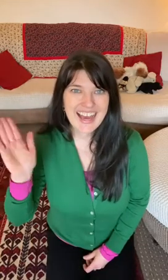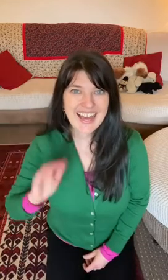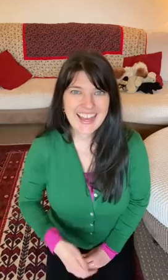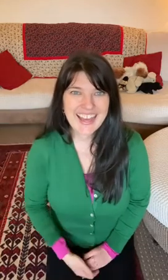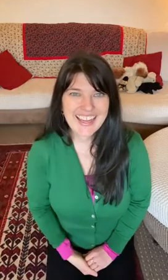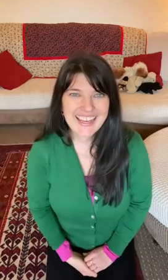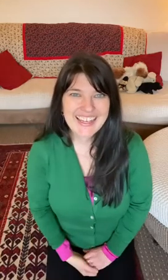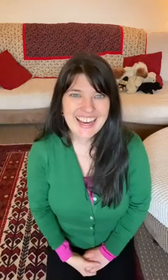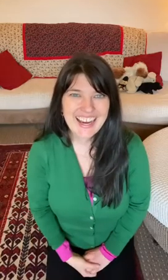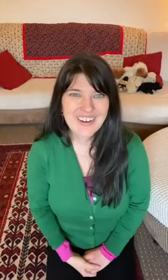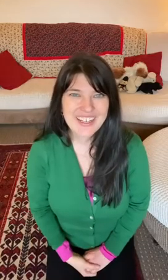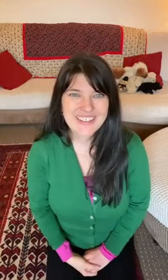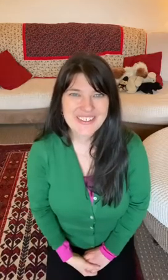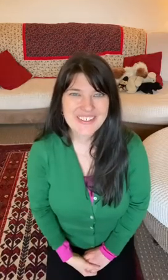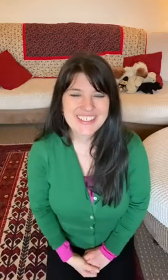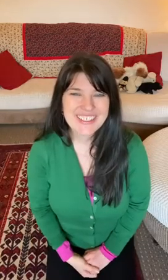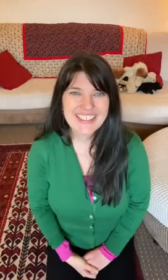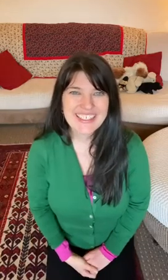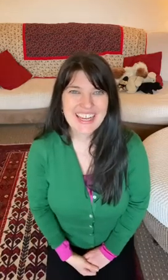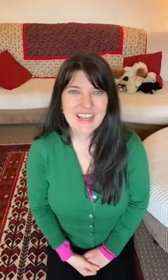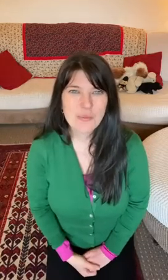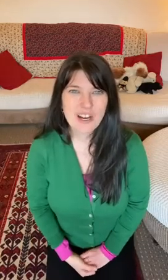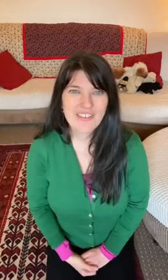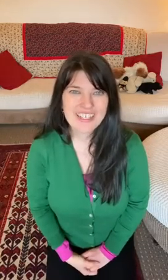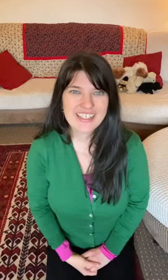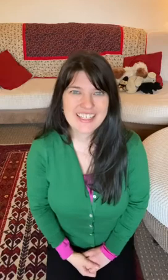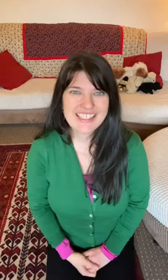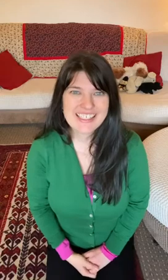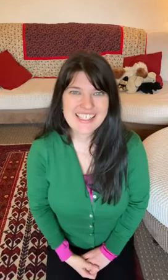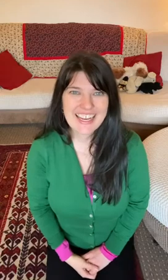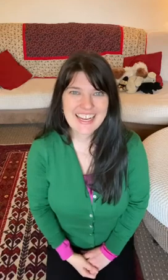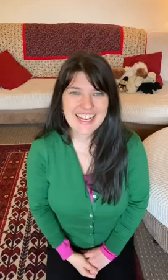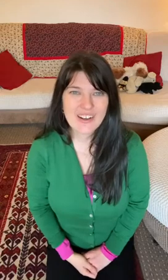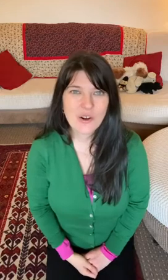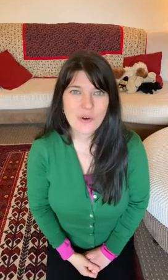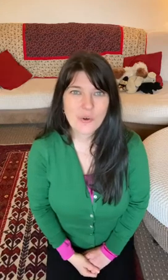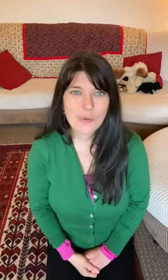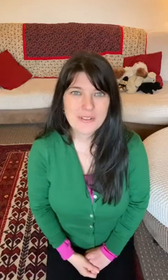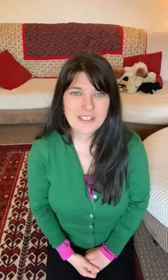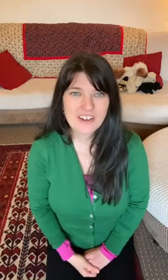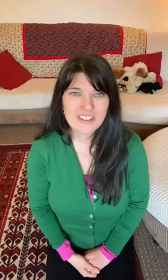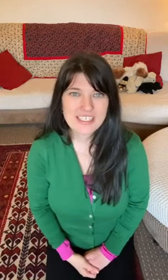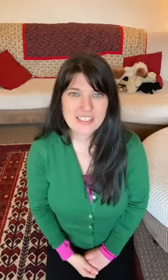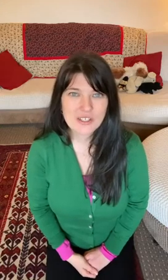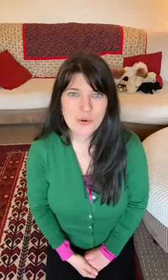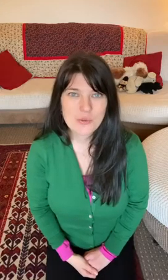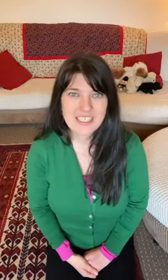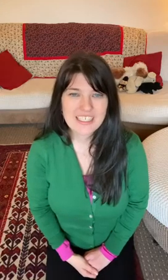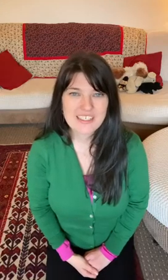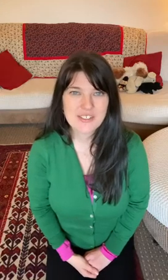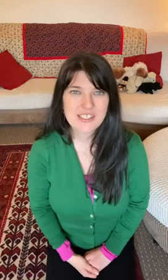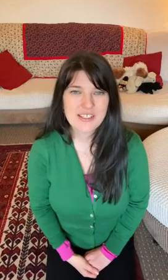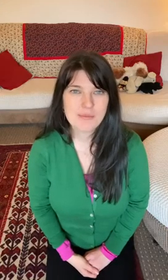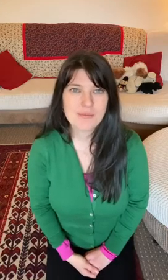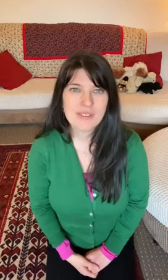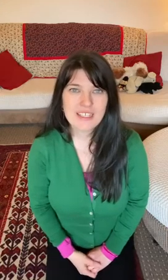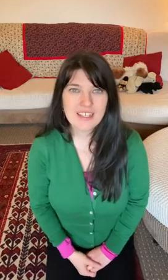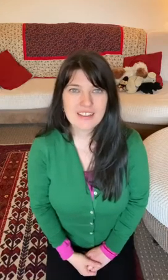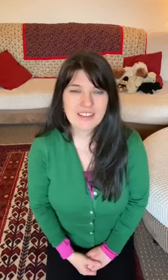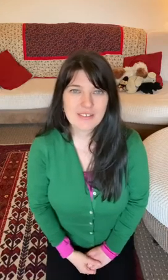Hi, how are you? I hope you're having a nice day at home and that you're all nice and cozy and doing some lovely